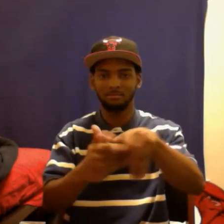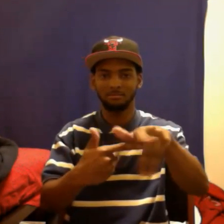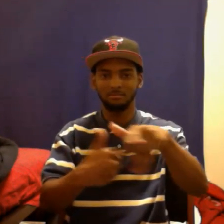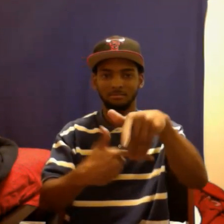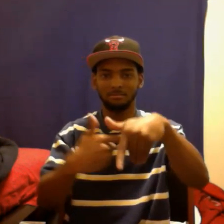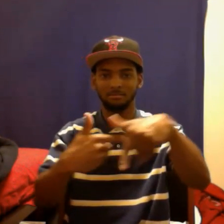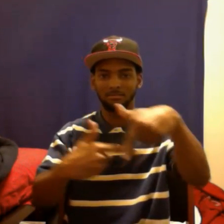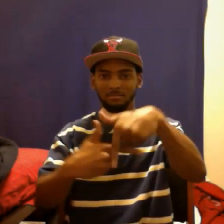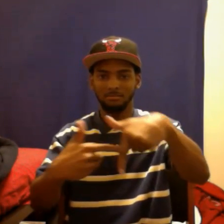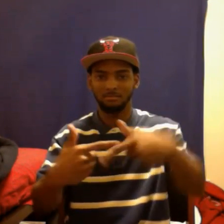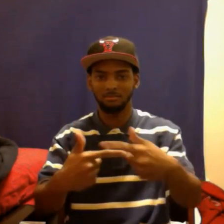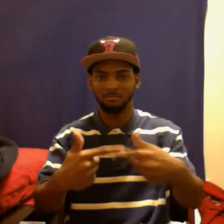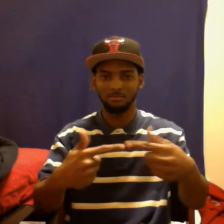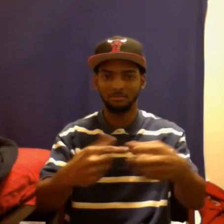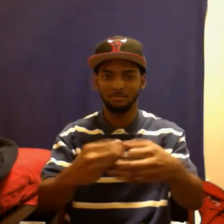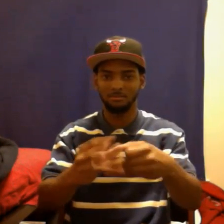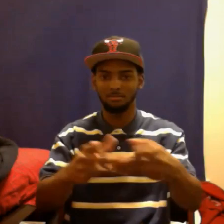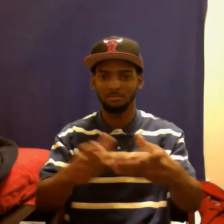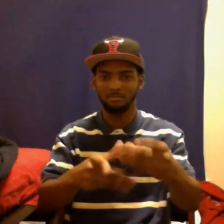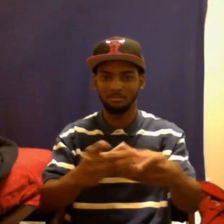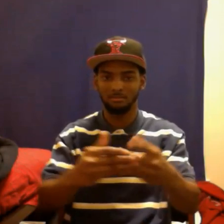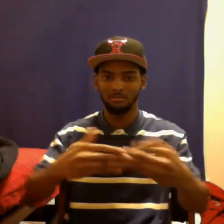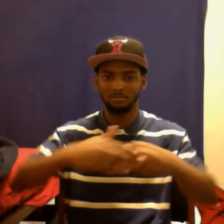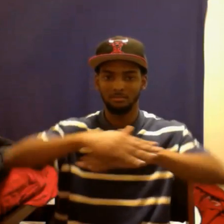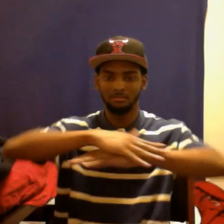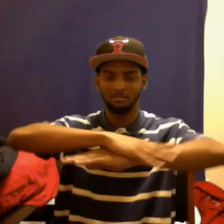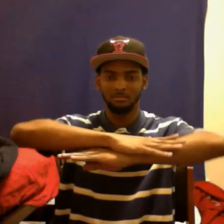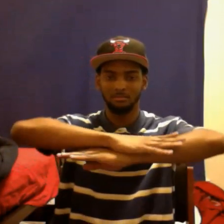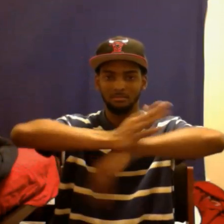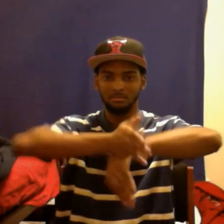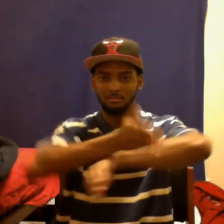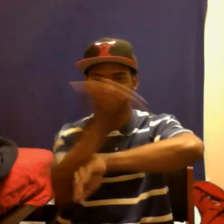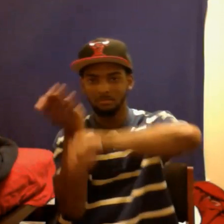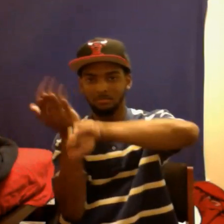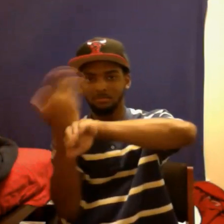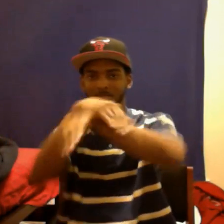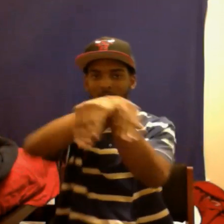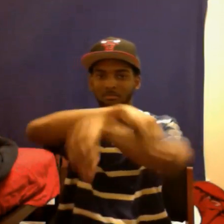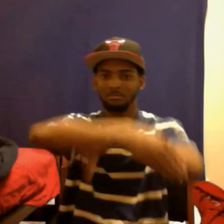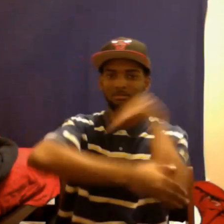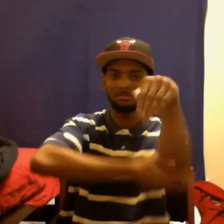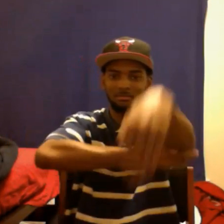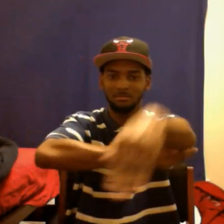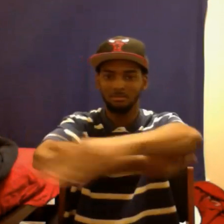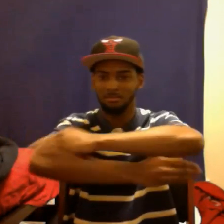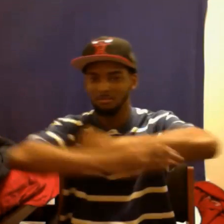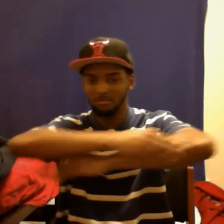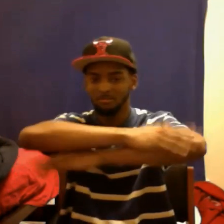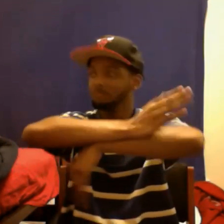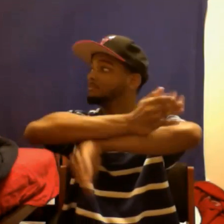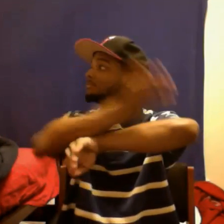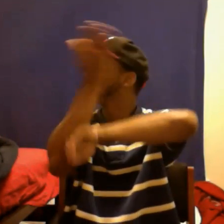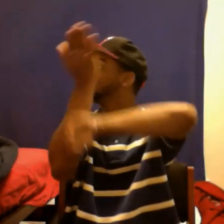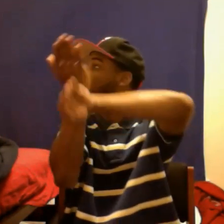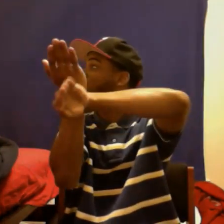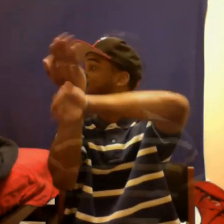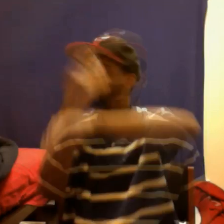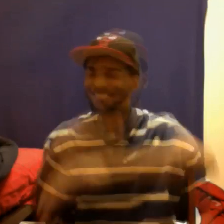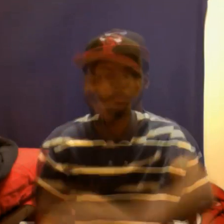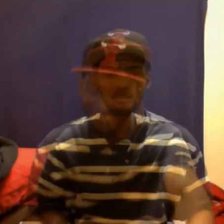Sweet baby Jesus Oh sweet baby